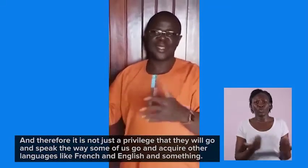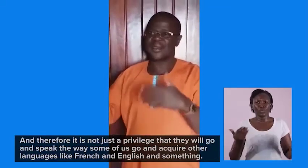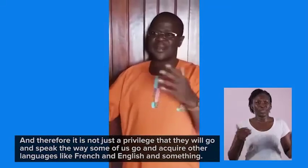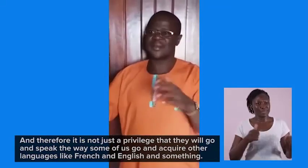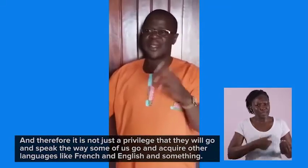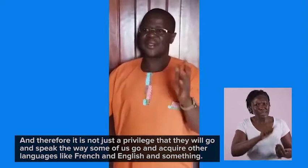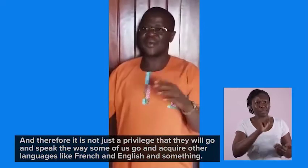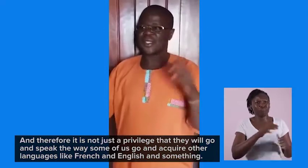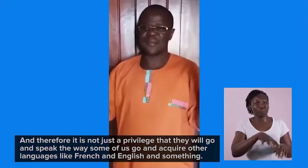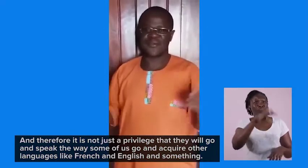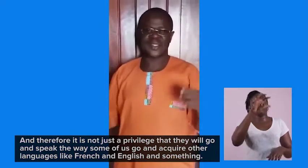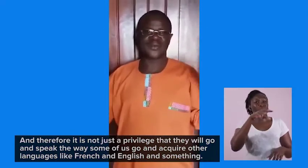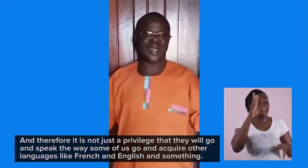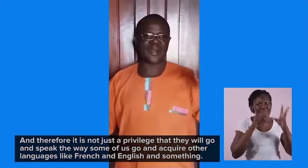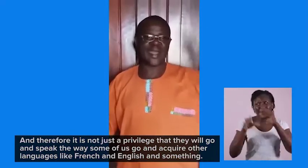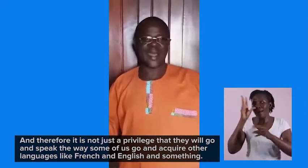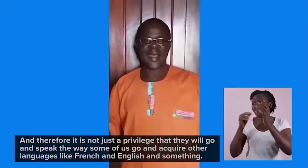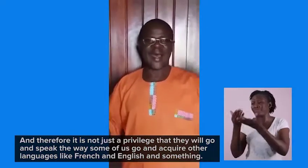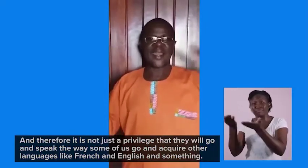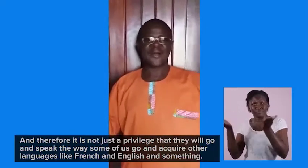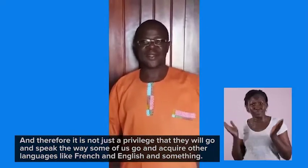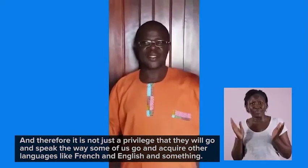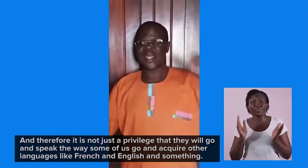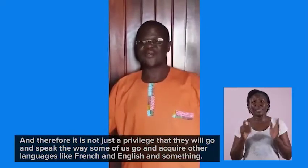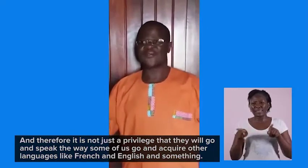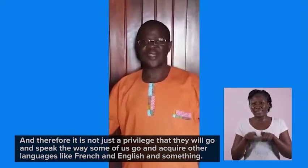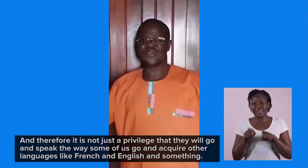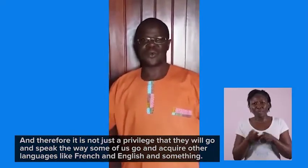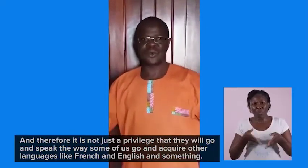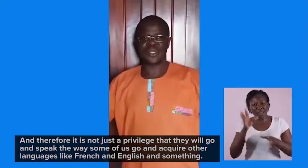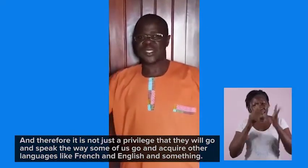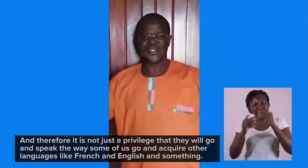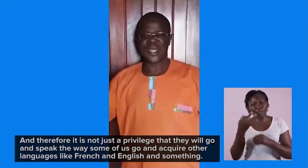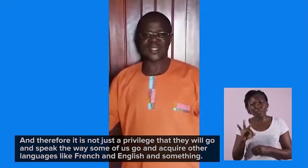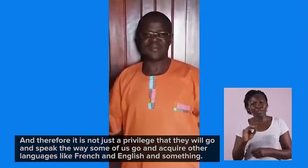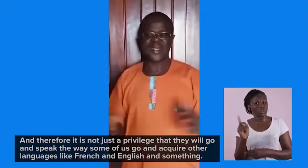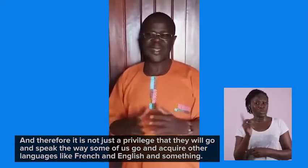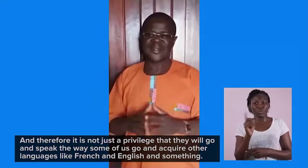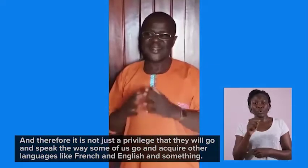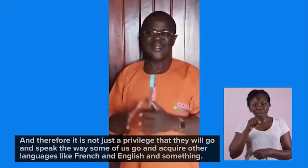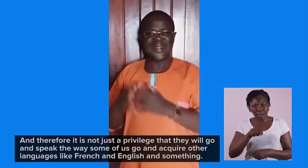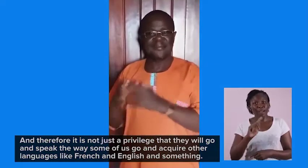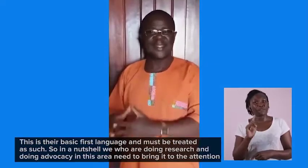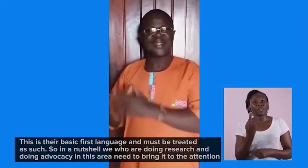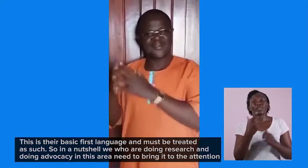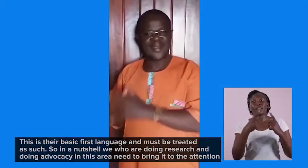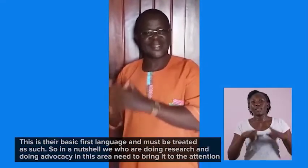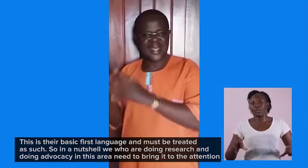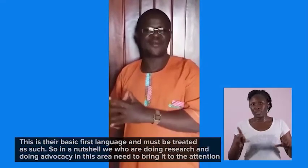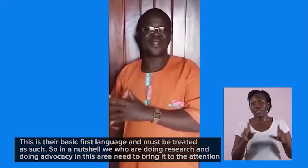the way some of us go and acquire other languages like French or English or something. This is their basic first language